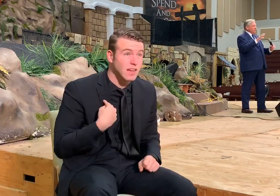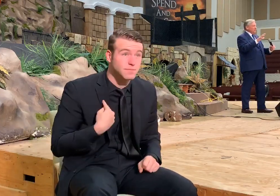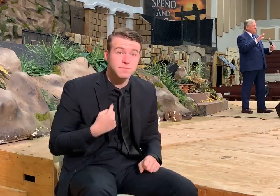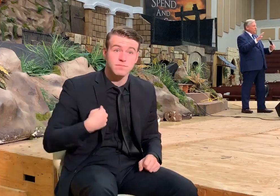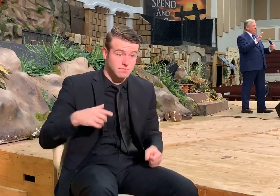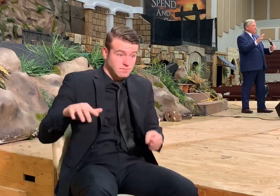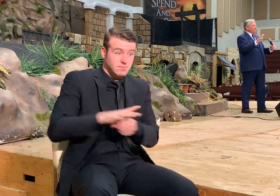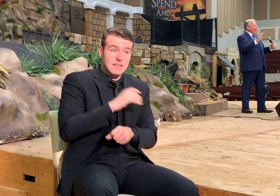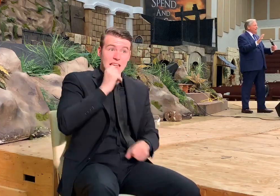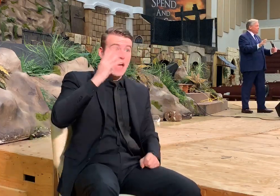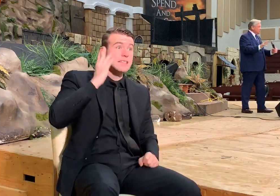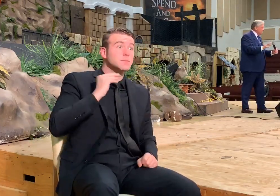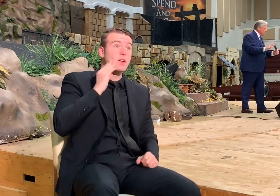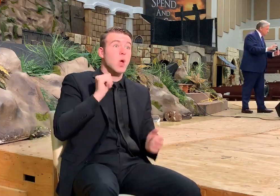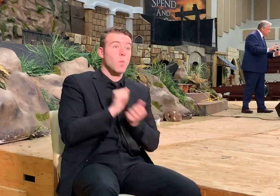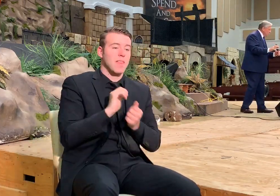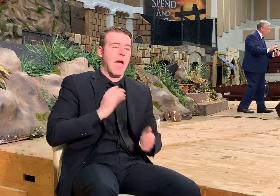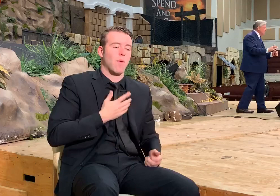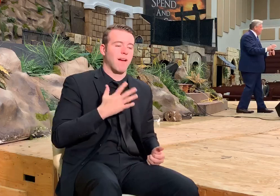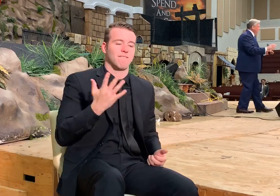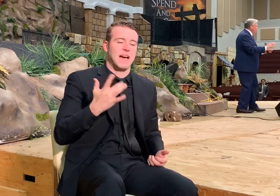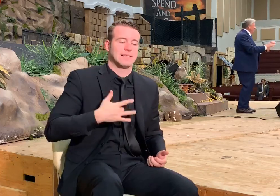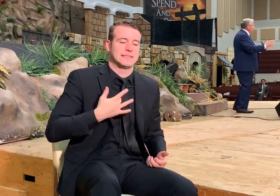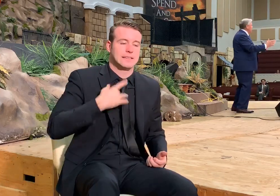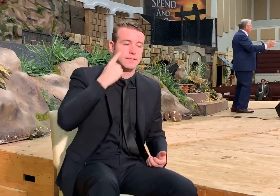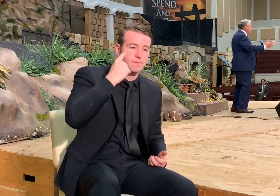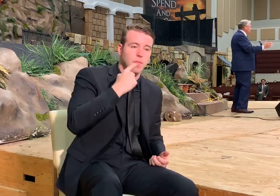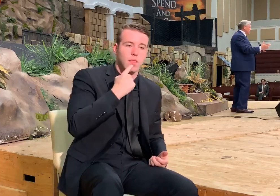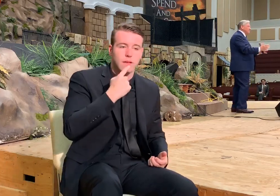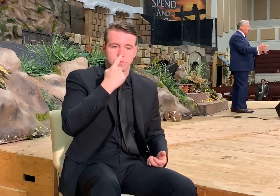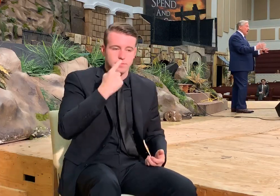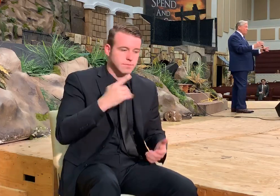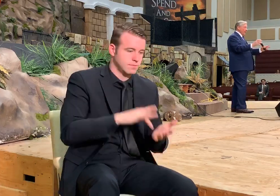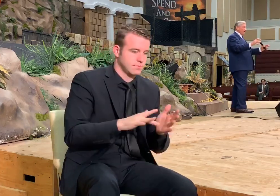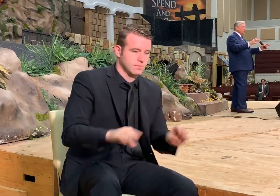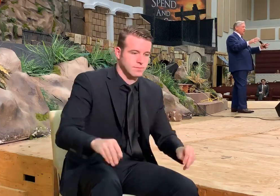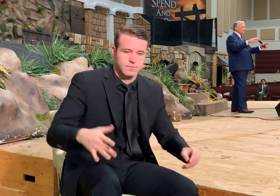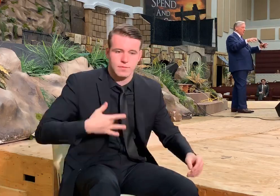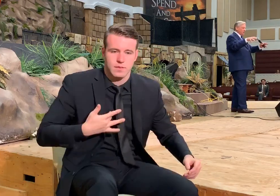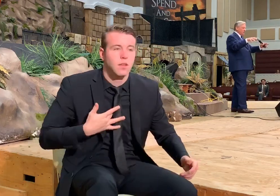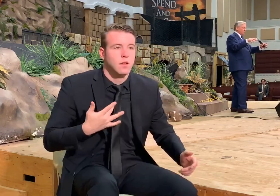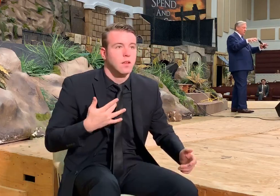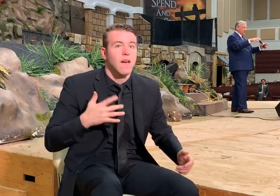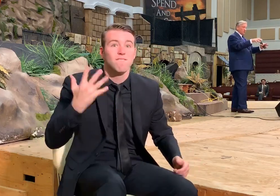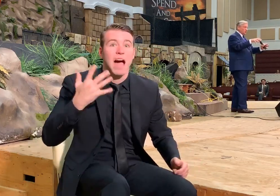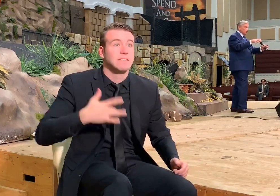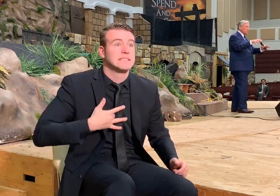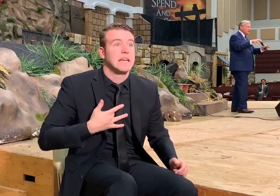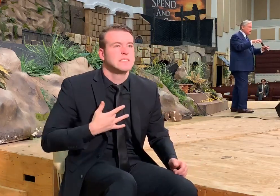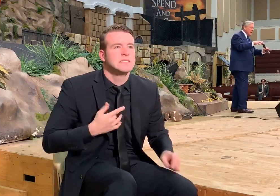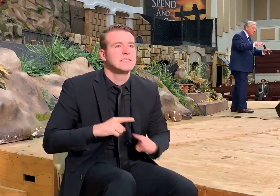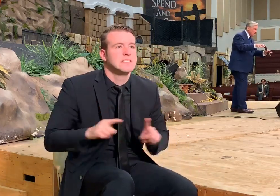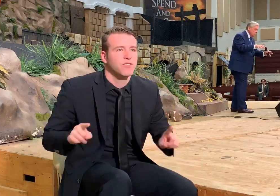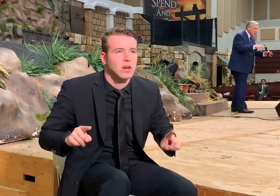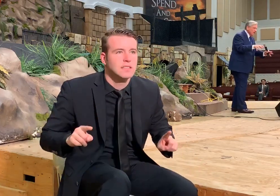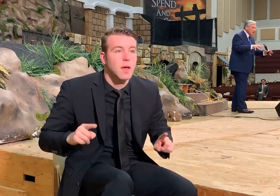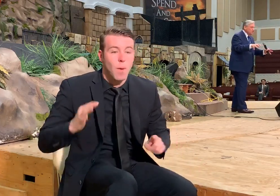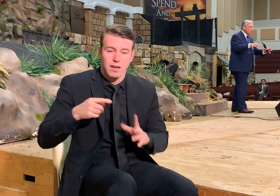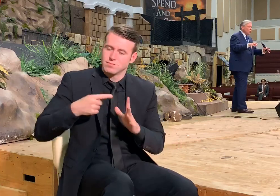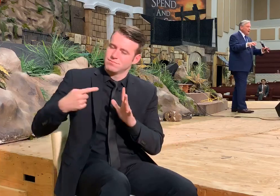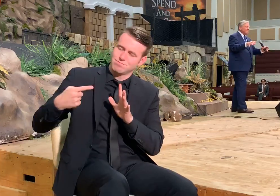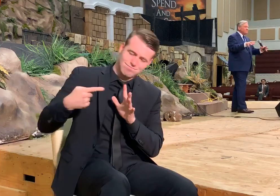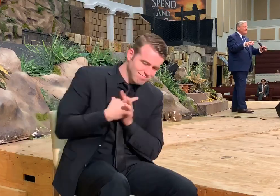do not experience with our five senses. That we don't conceive of because they penetrate through so many layers